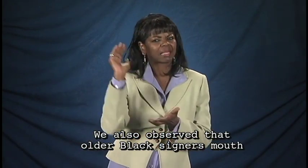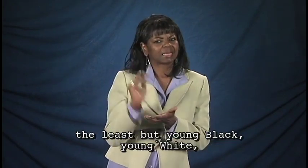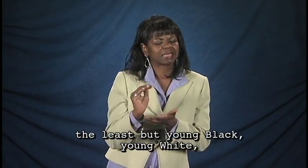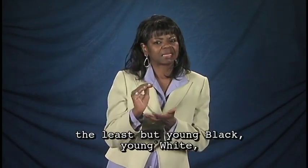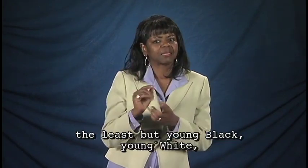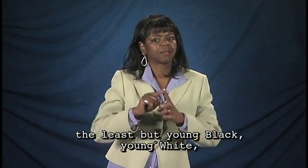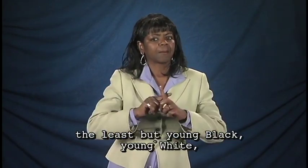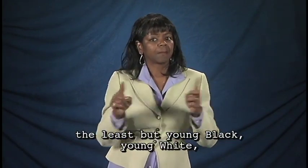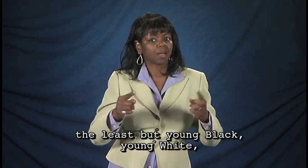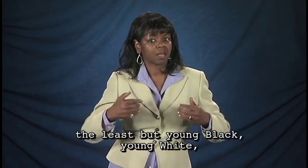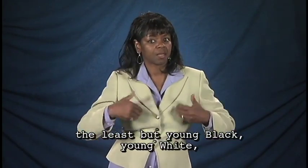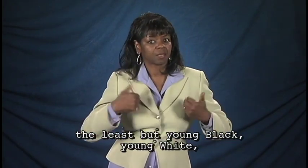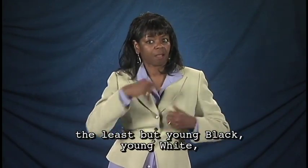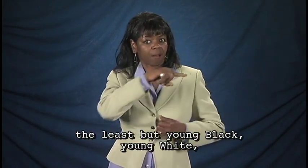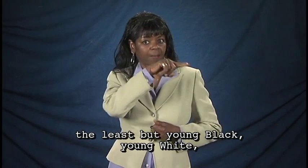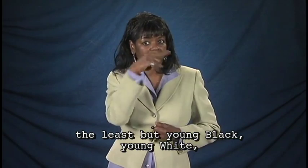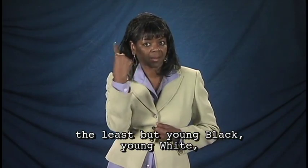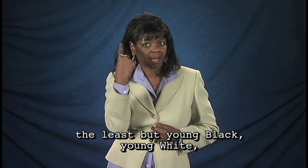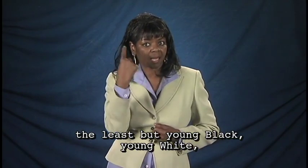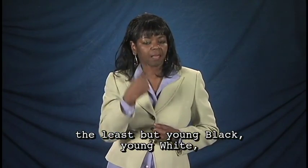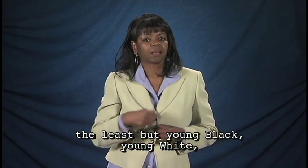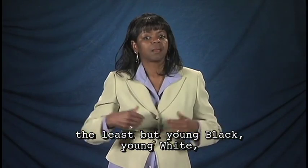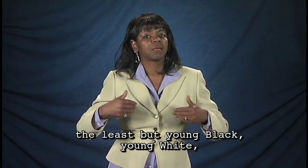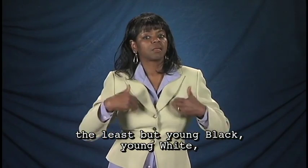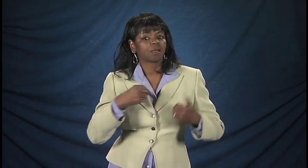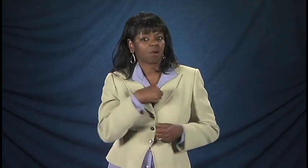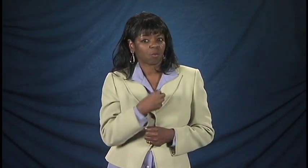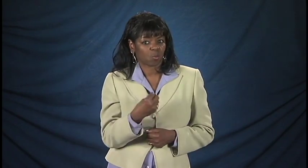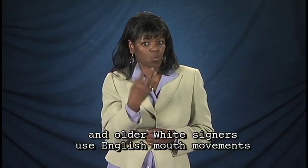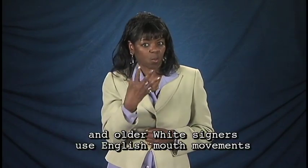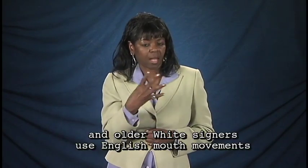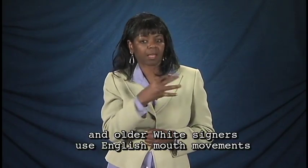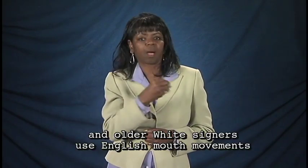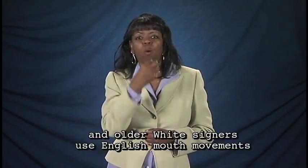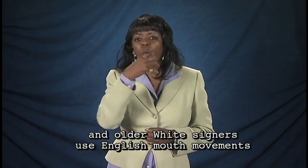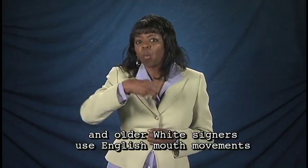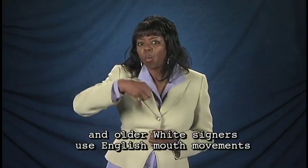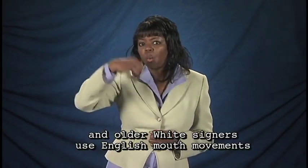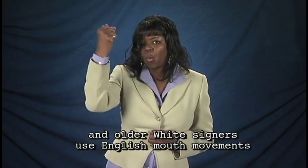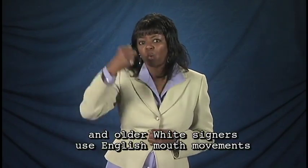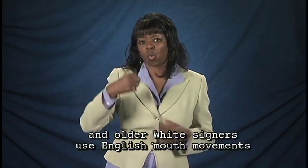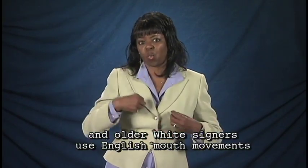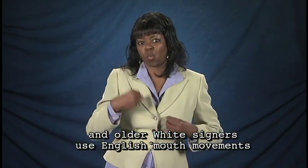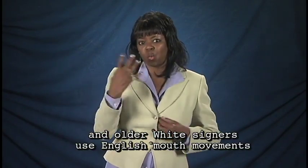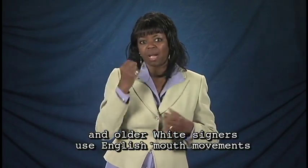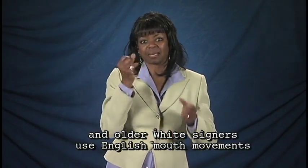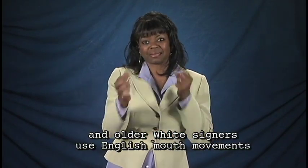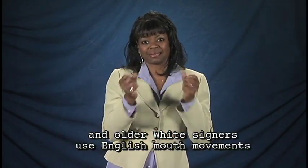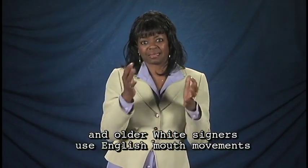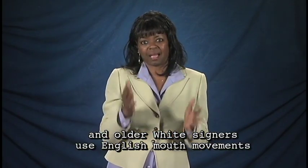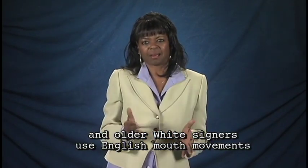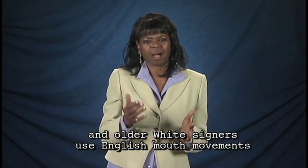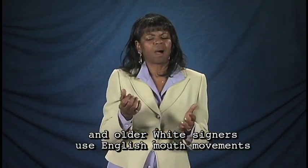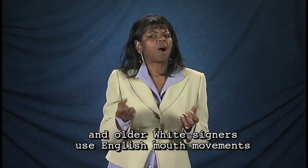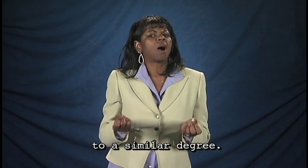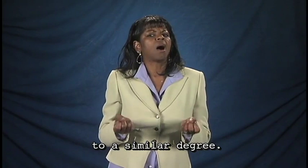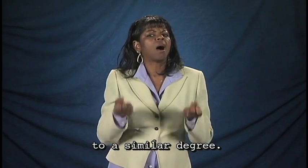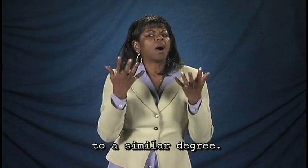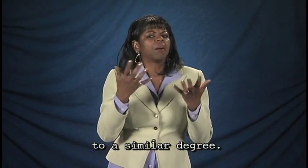mouth the least, but young black, young white, and older white signers use English mouth movements